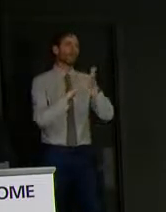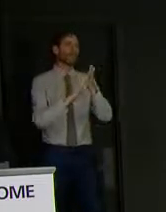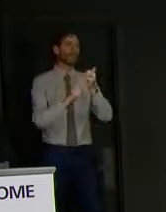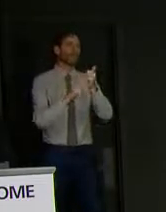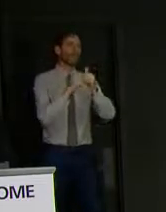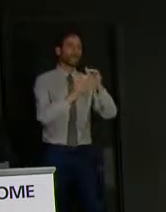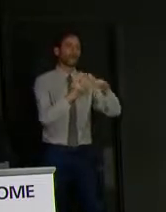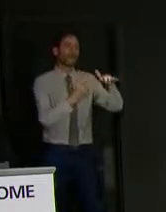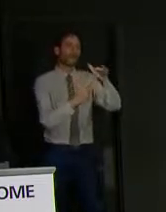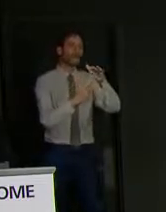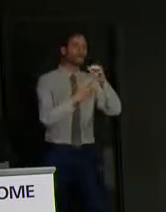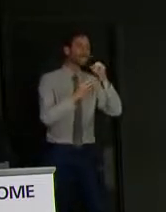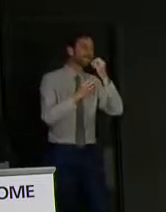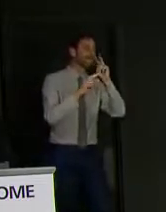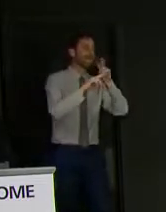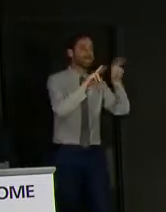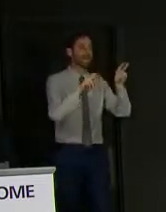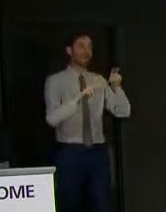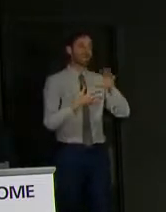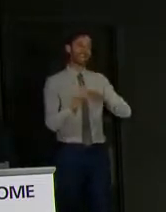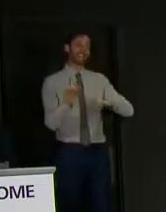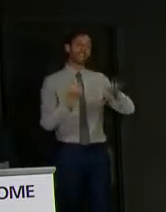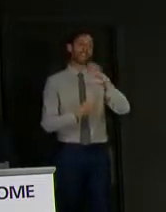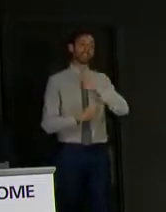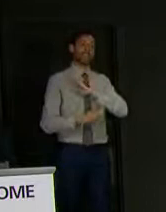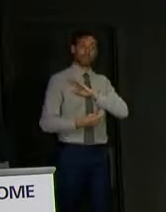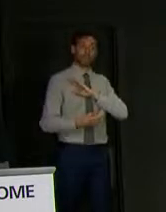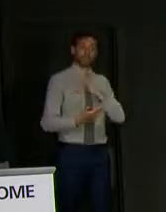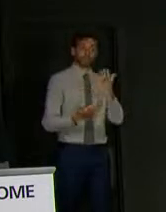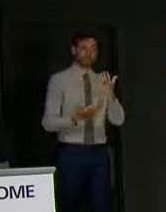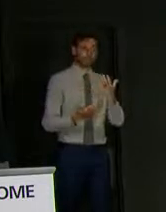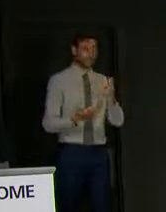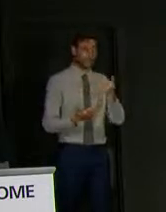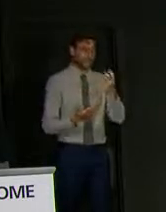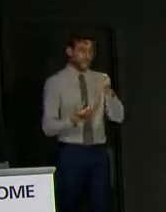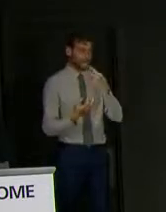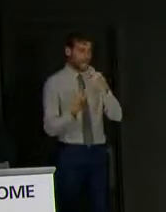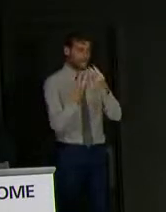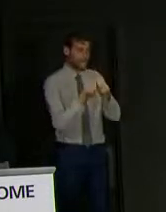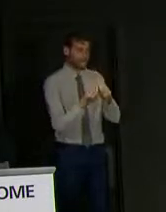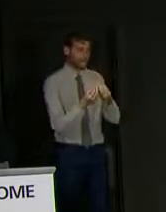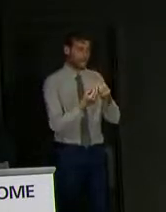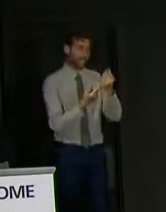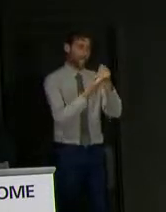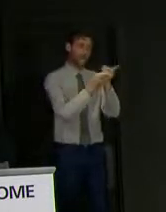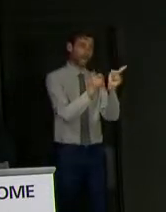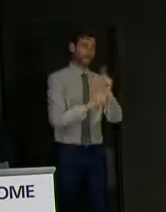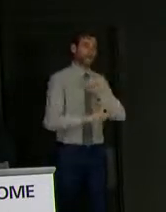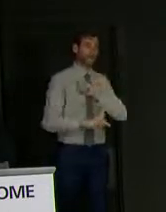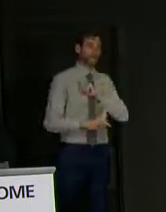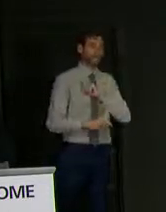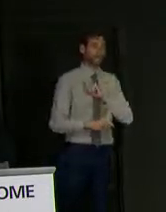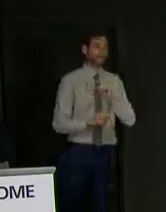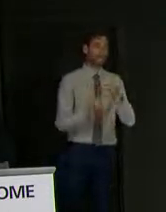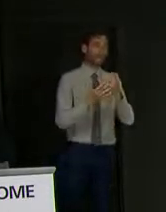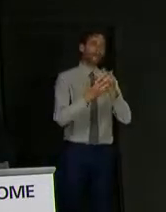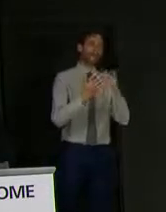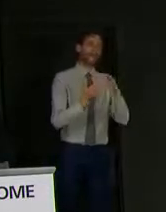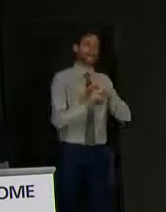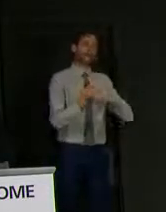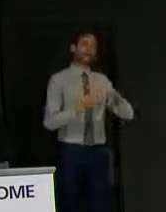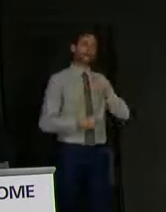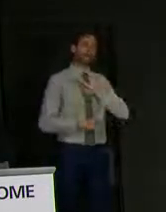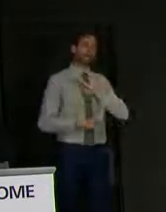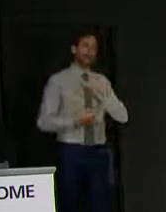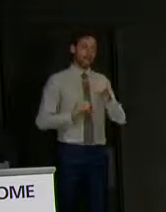had any guidance for national parks who are perhaps at the minute struggling to decide whether to reopen car parks or